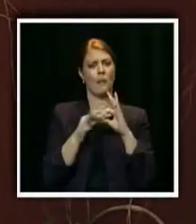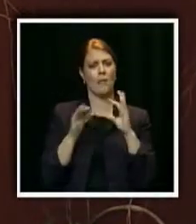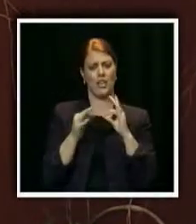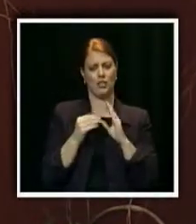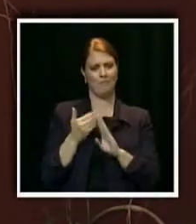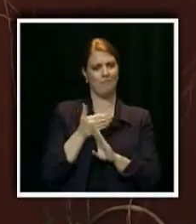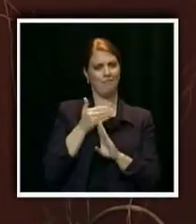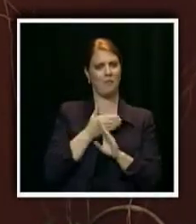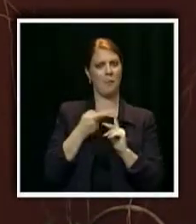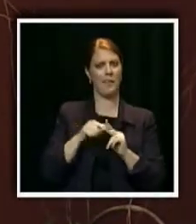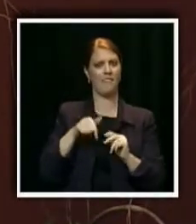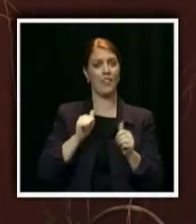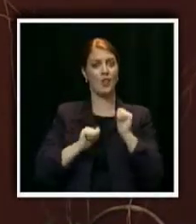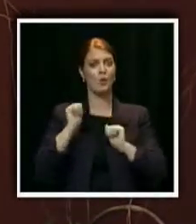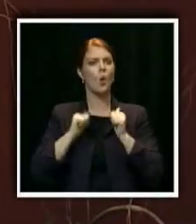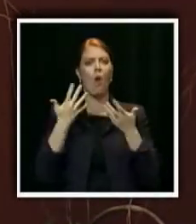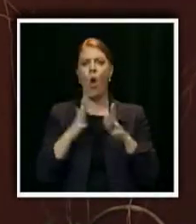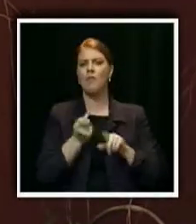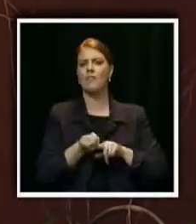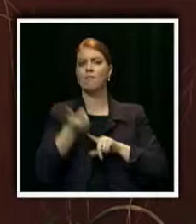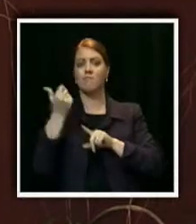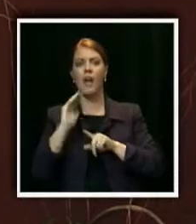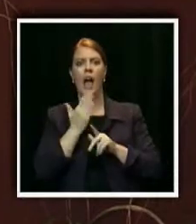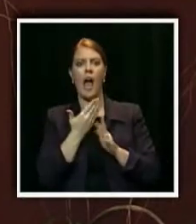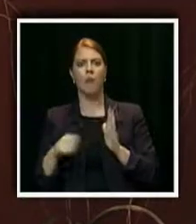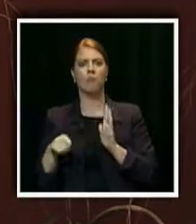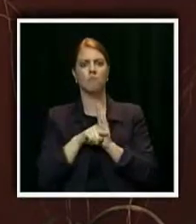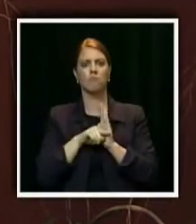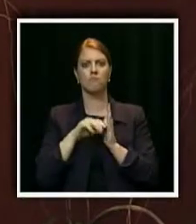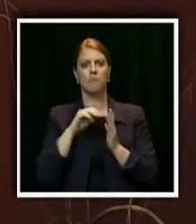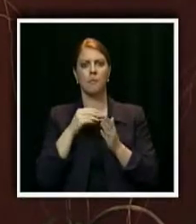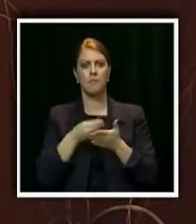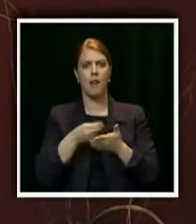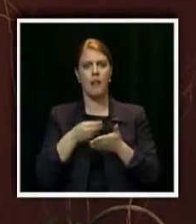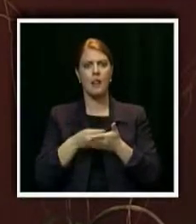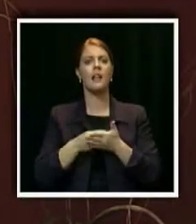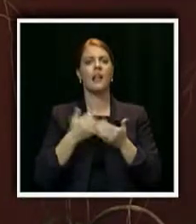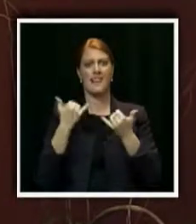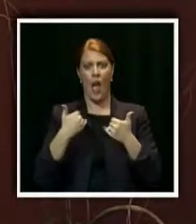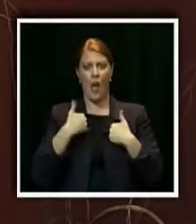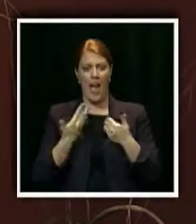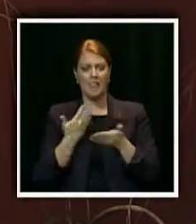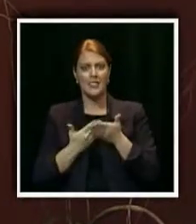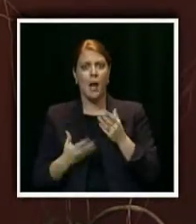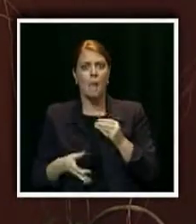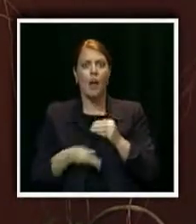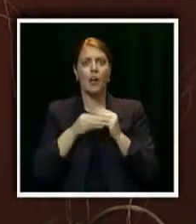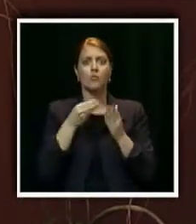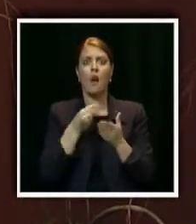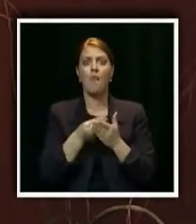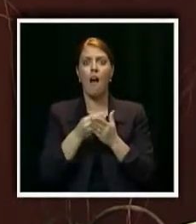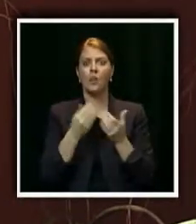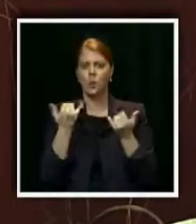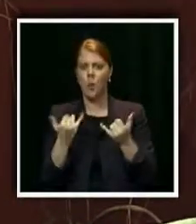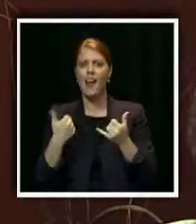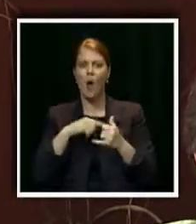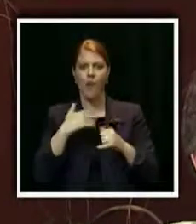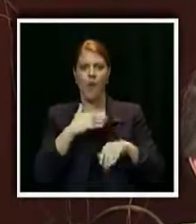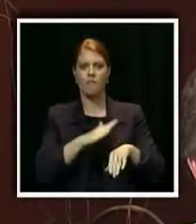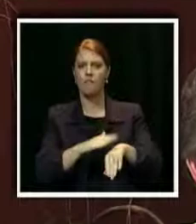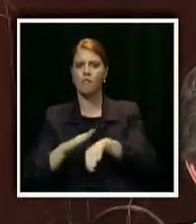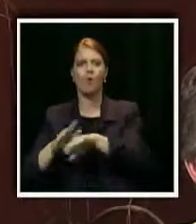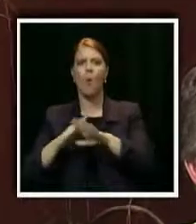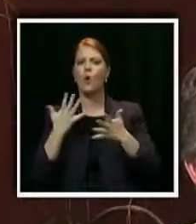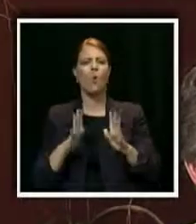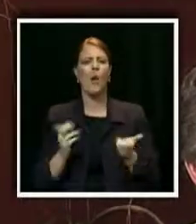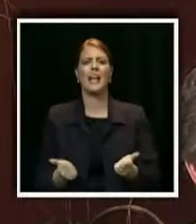we've eliminated the budget deficit. We're now running a surplus. I think the caution for us now is to not go on a wild